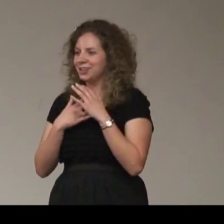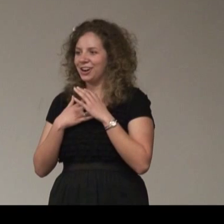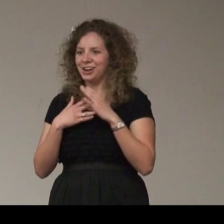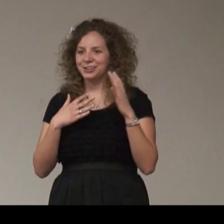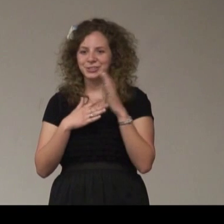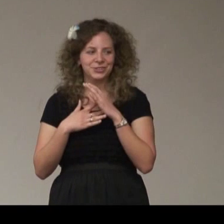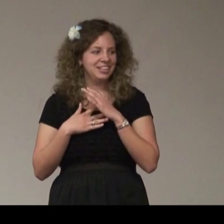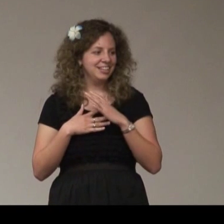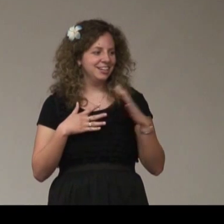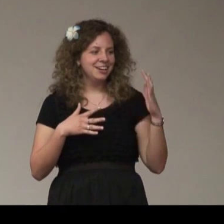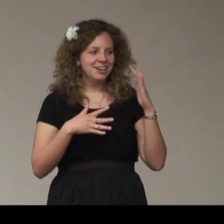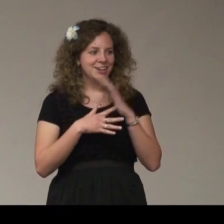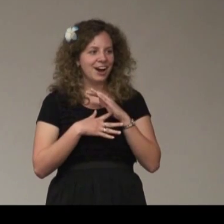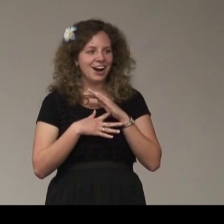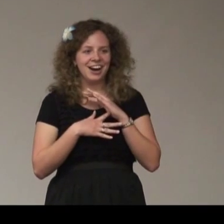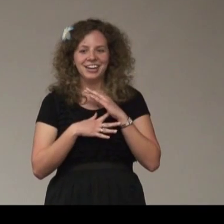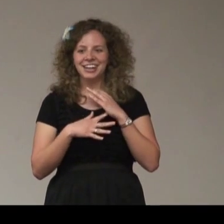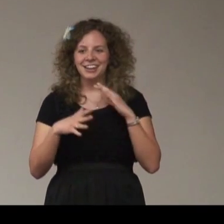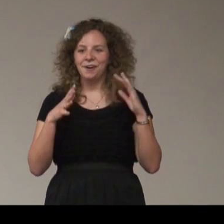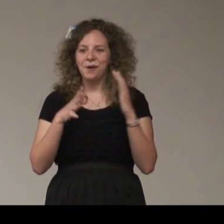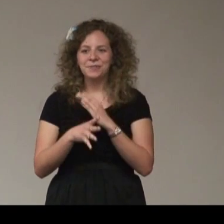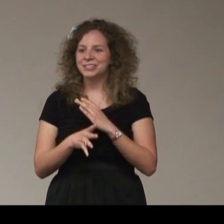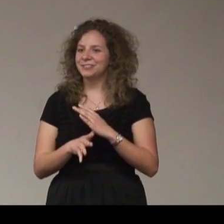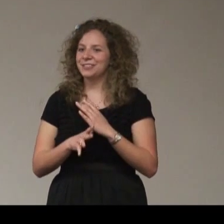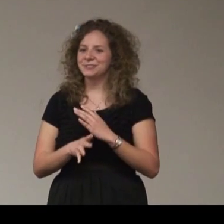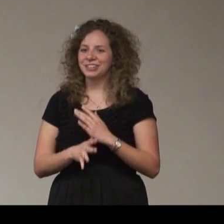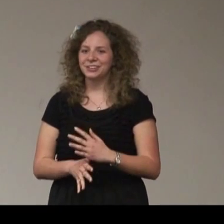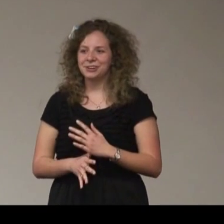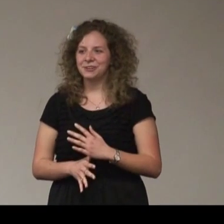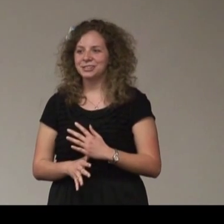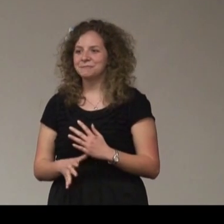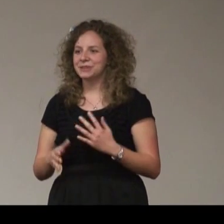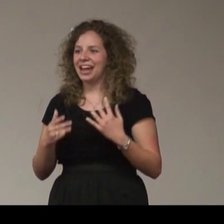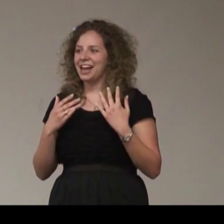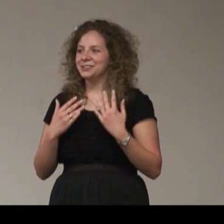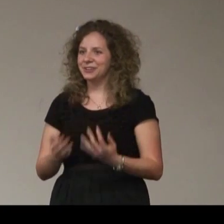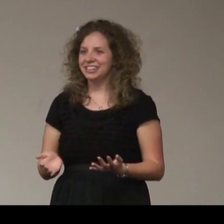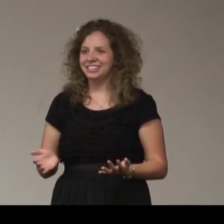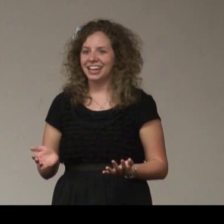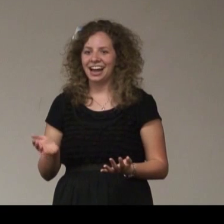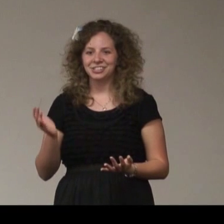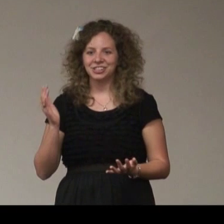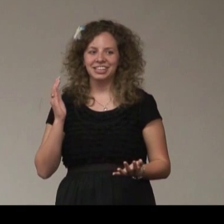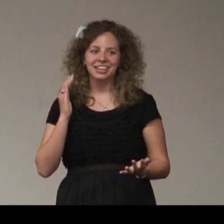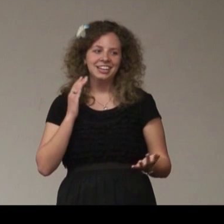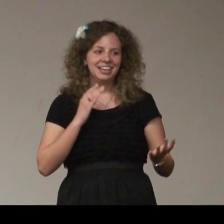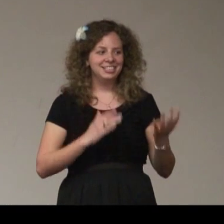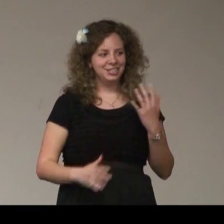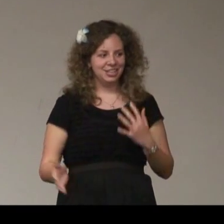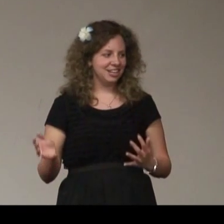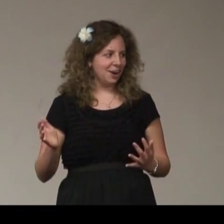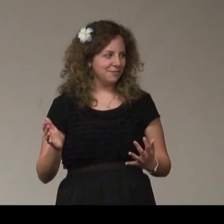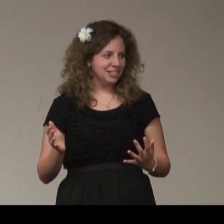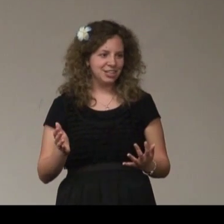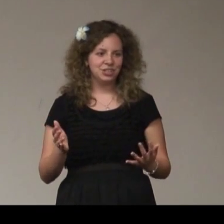dog, tree, God, and a whole bunch of other really great words. But I had no idea to actually initiate a conversation